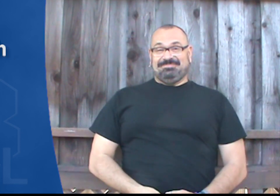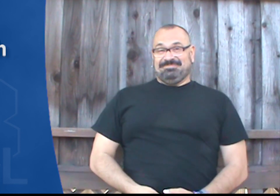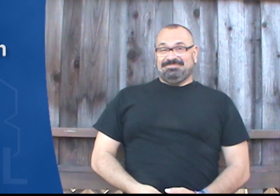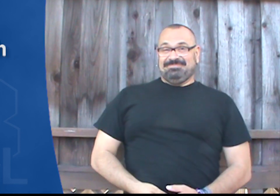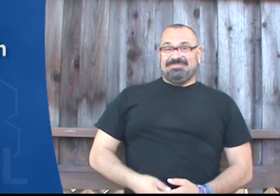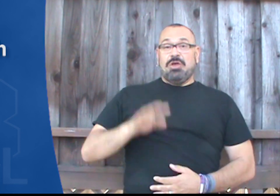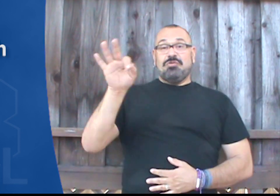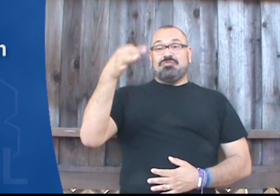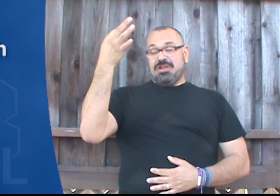French. French.